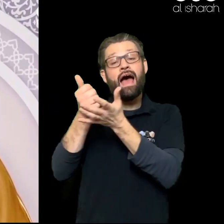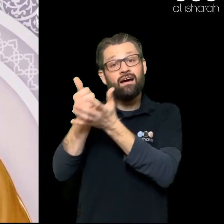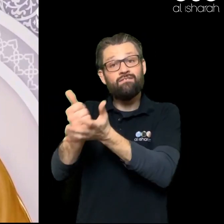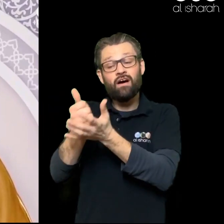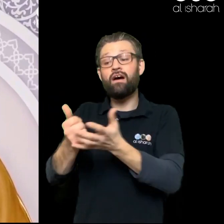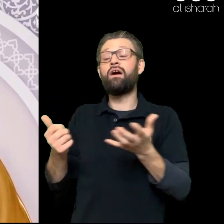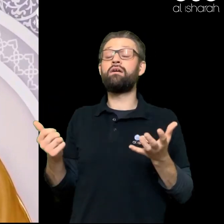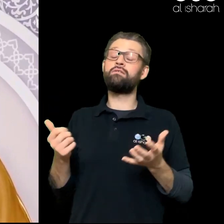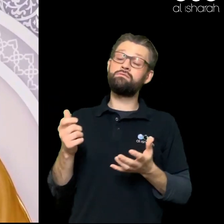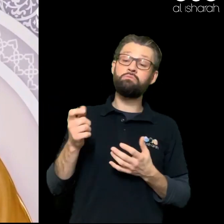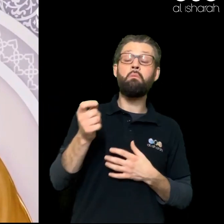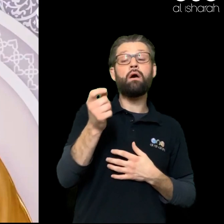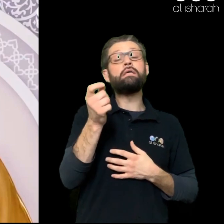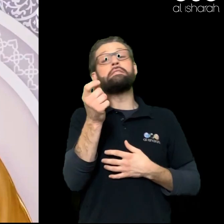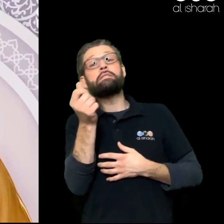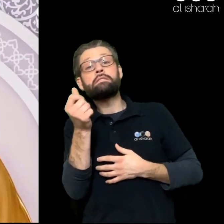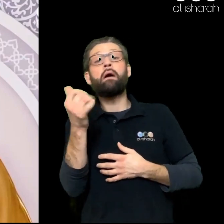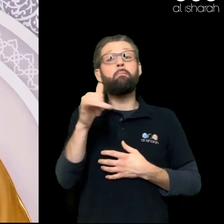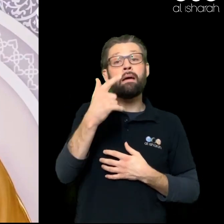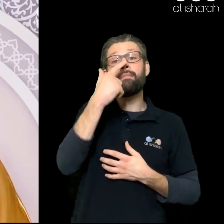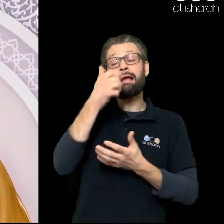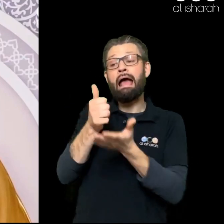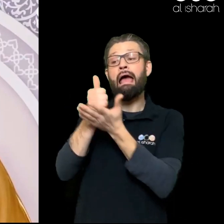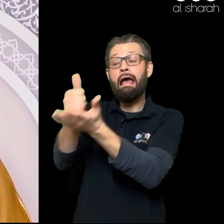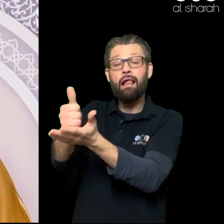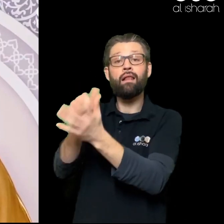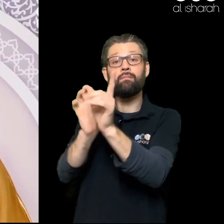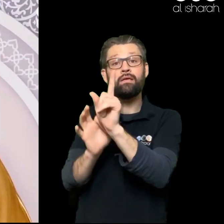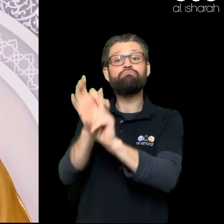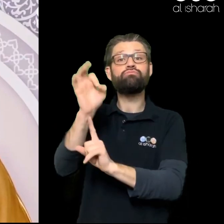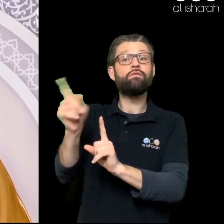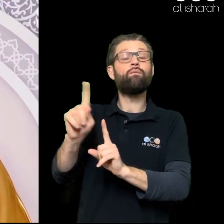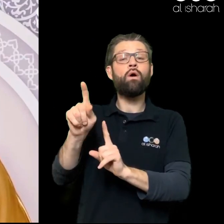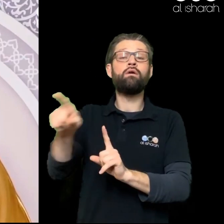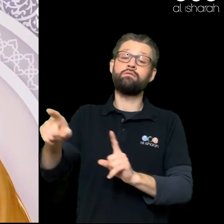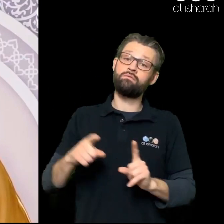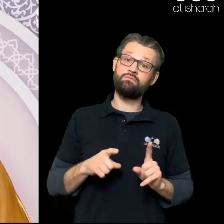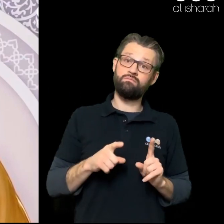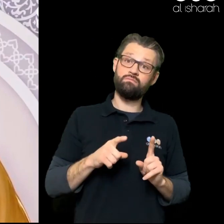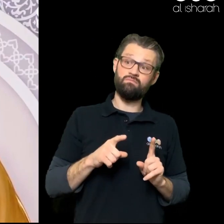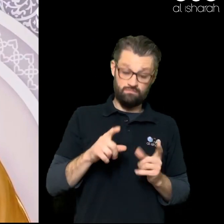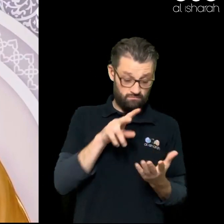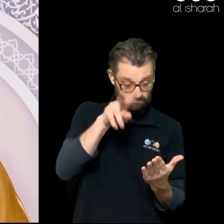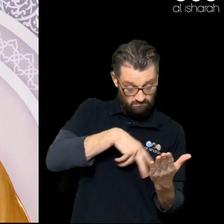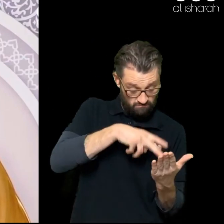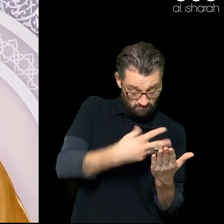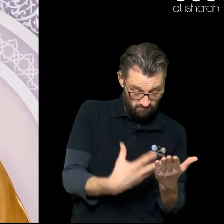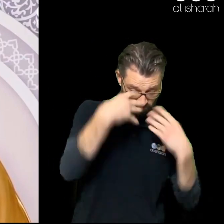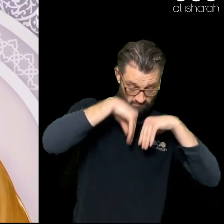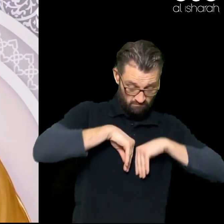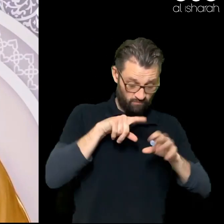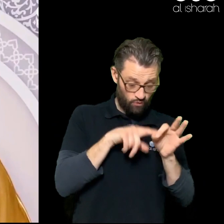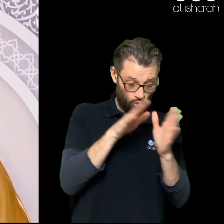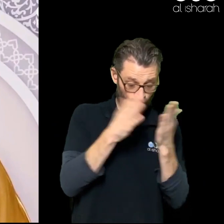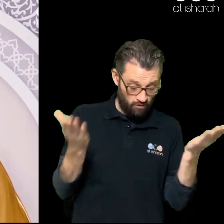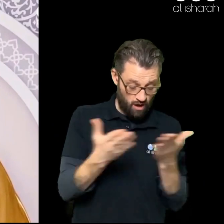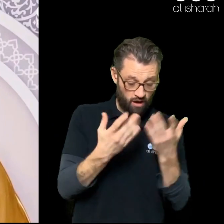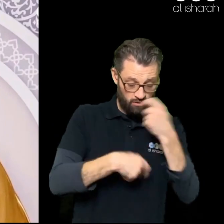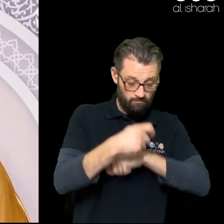weaknesses And mine To your difficulties And mine It is Allah Who is in charge He is in control Definitely in charge